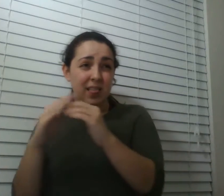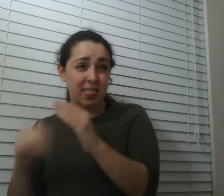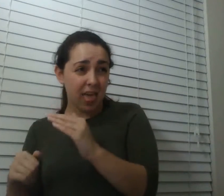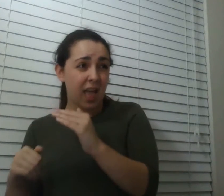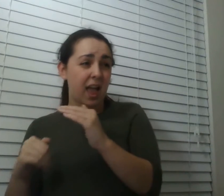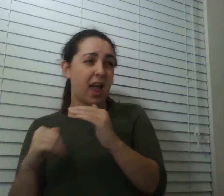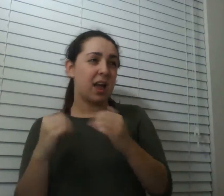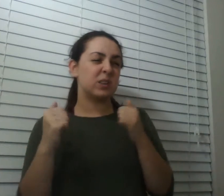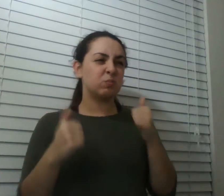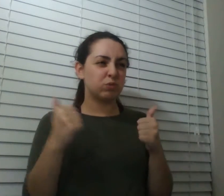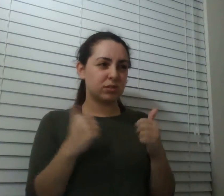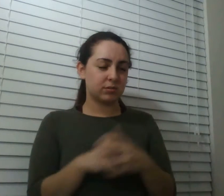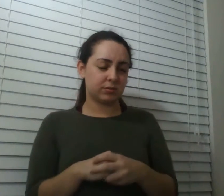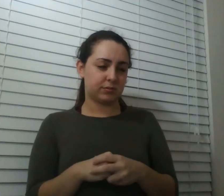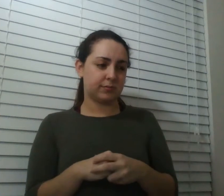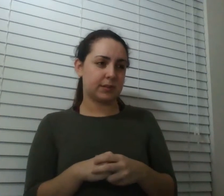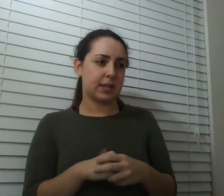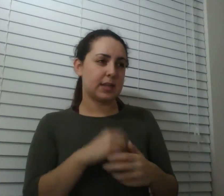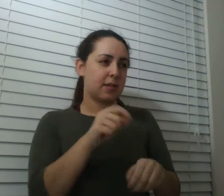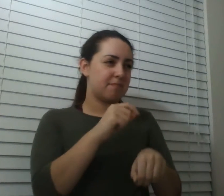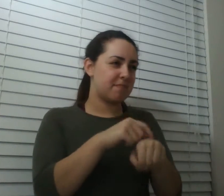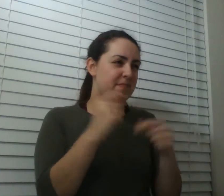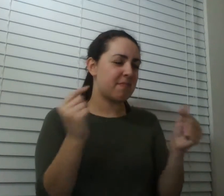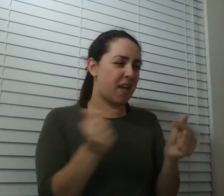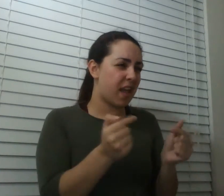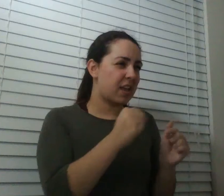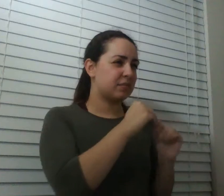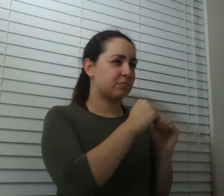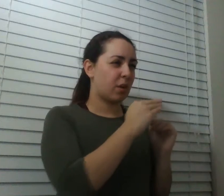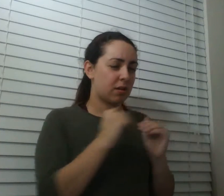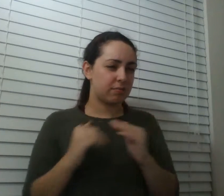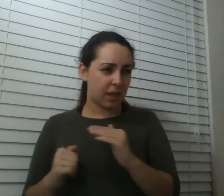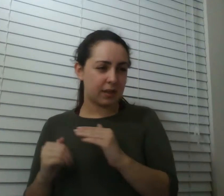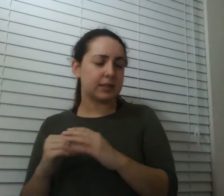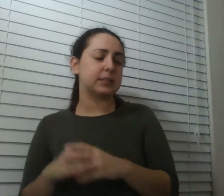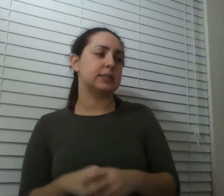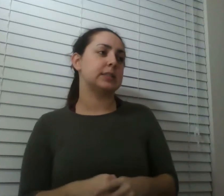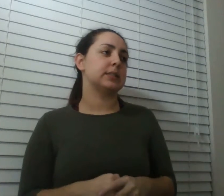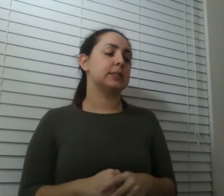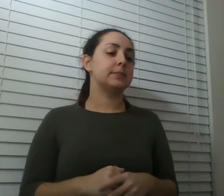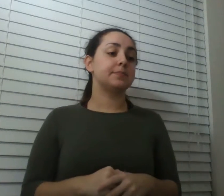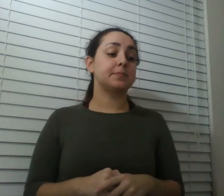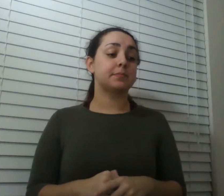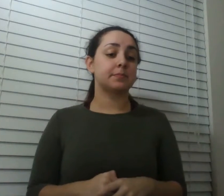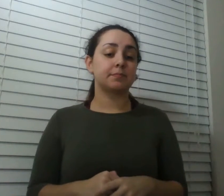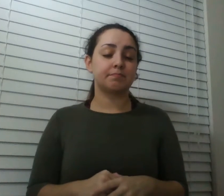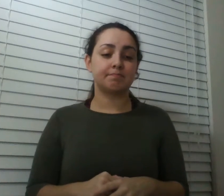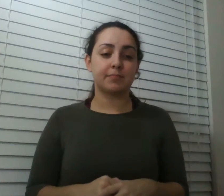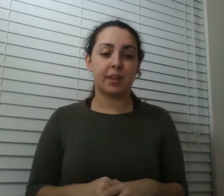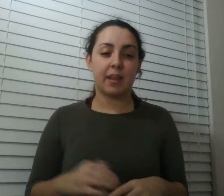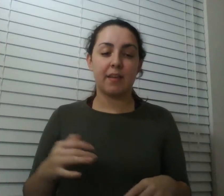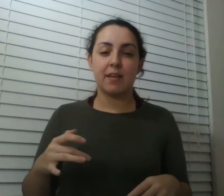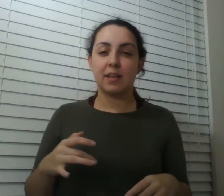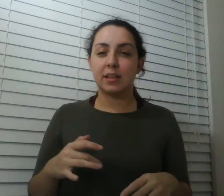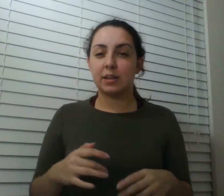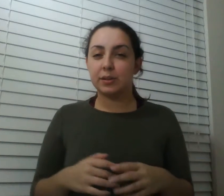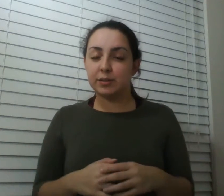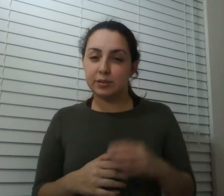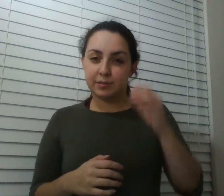bullhorn occasion a rare piercing elevated sort of someone has fired a staple into your cheek 2.0 bald-faced hornet